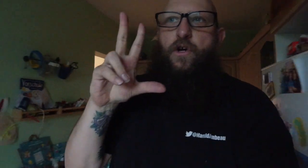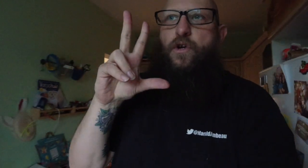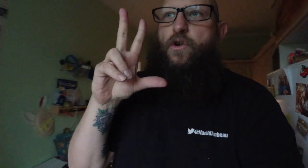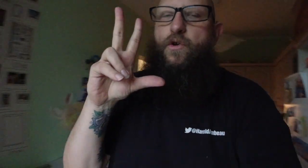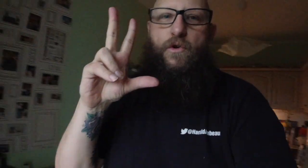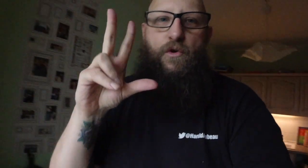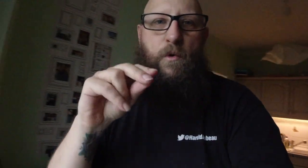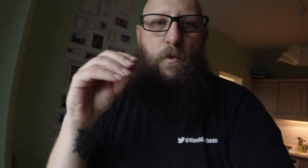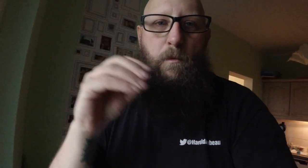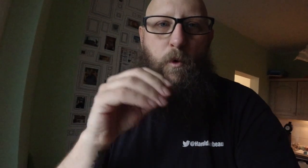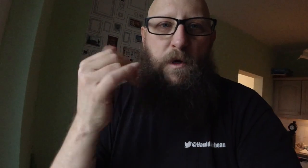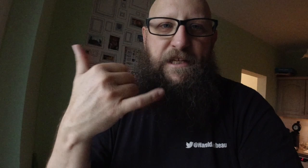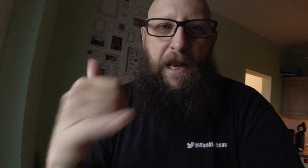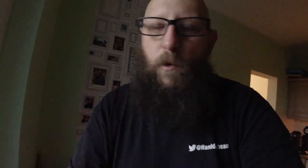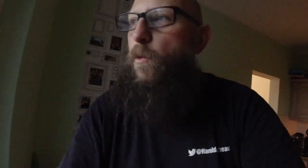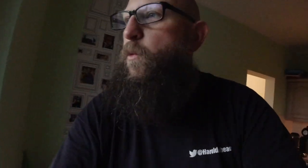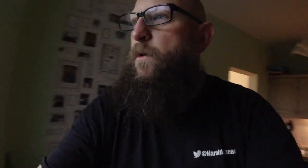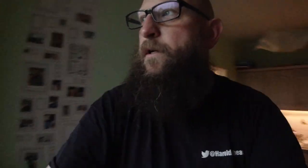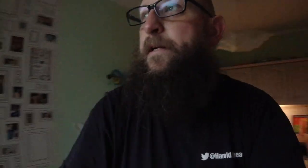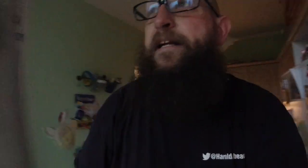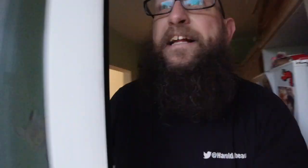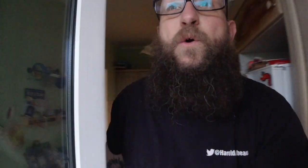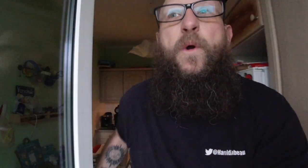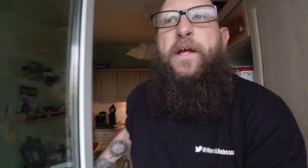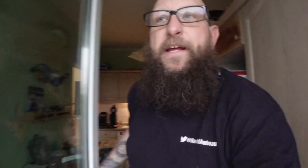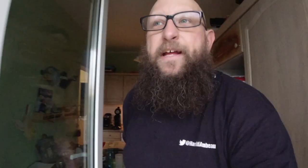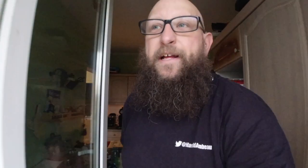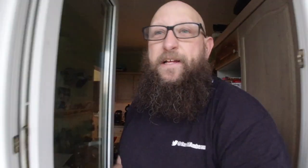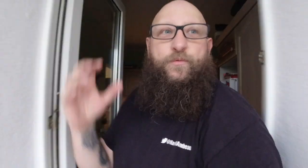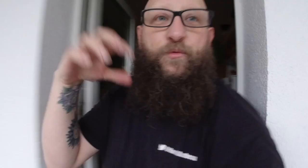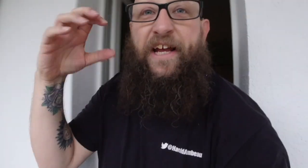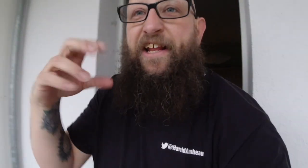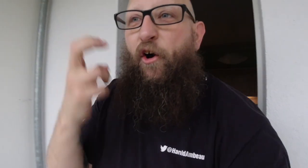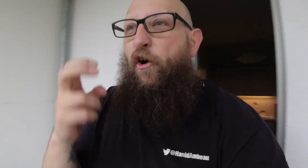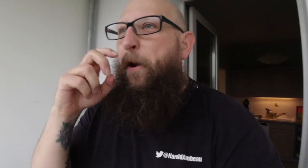No more yellow. It's really hard.